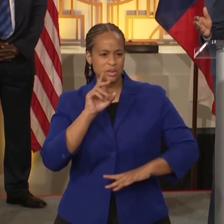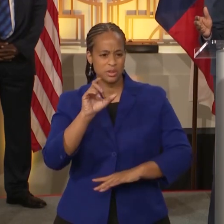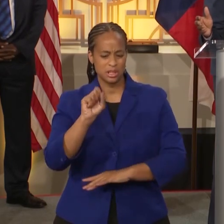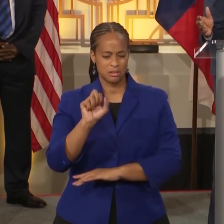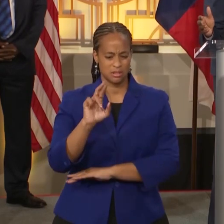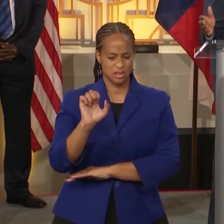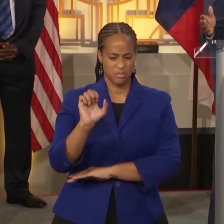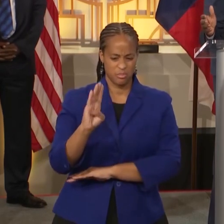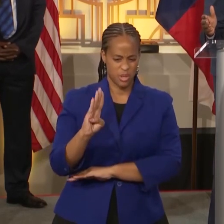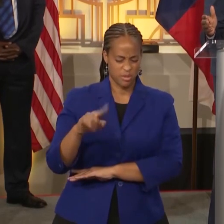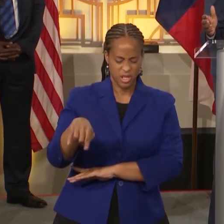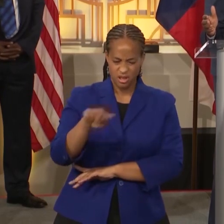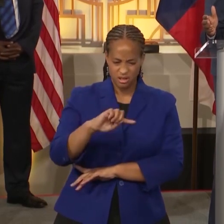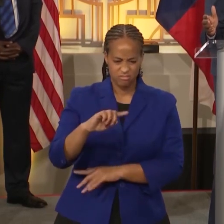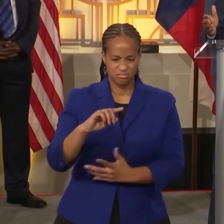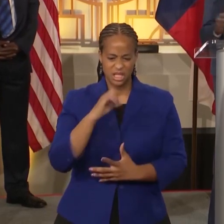safe.